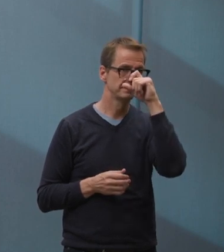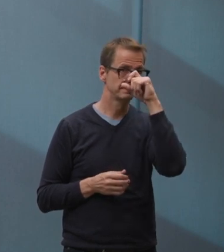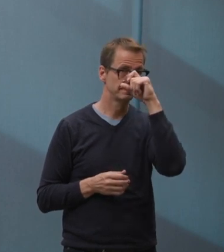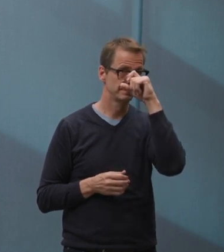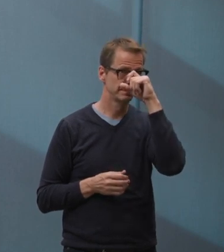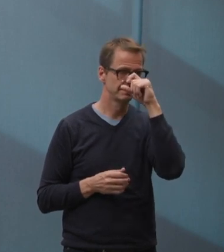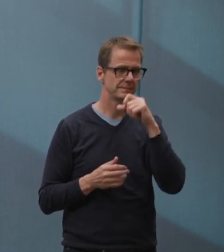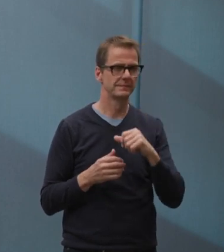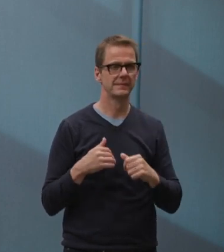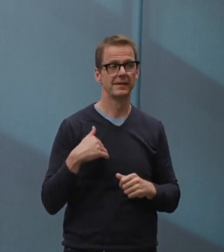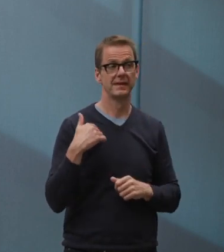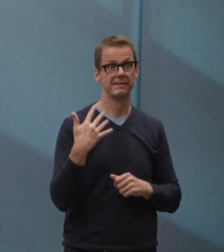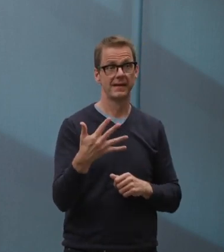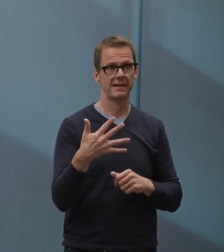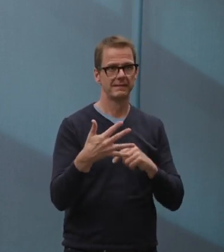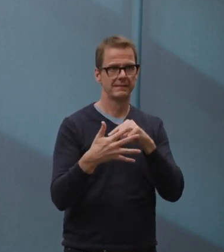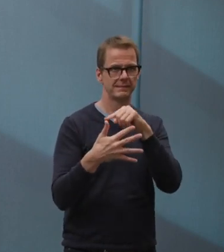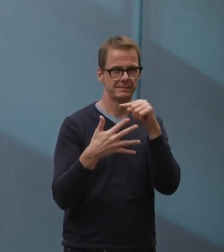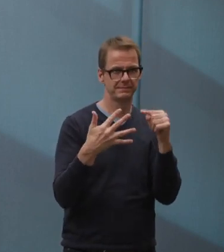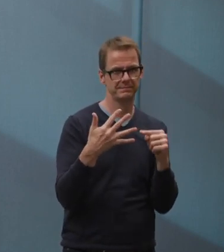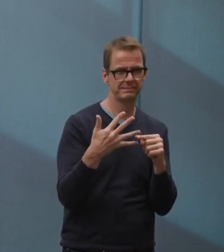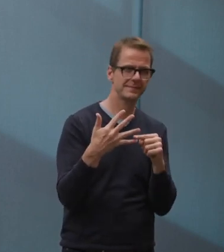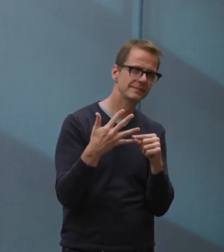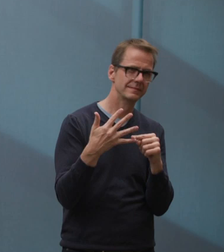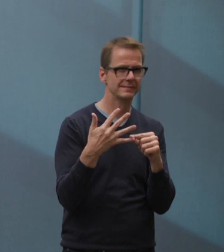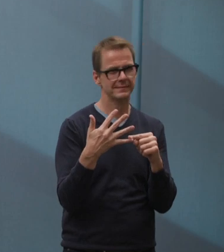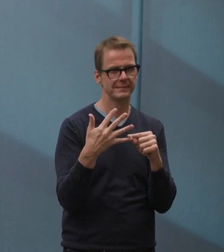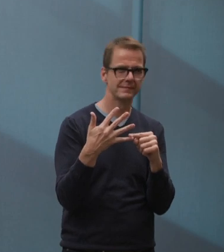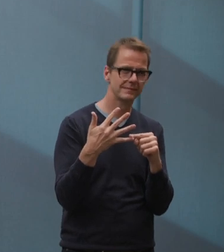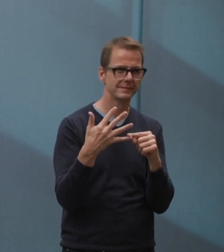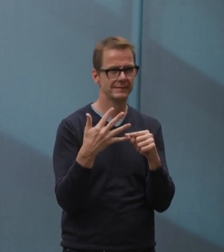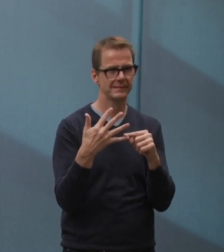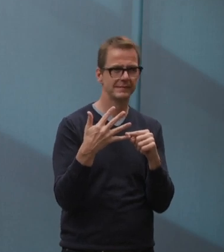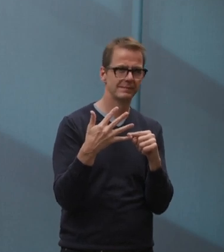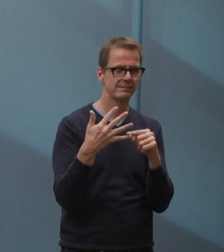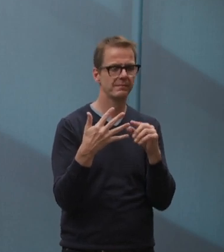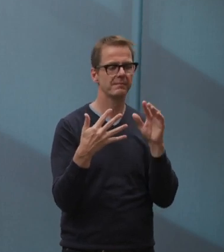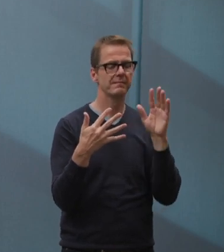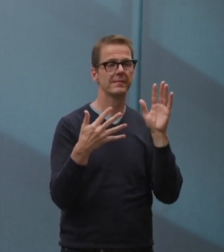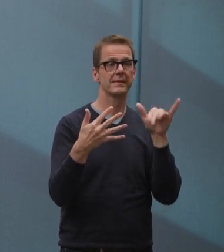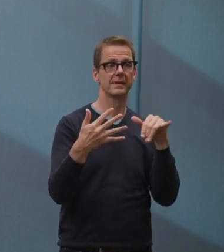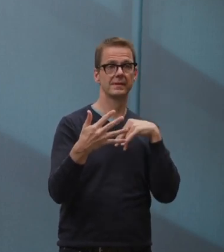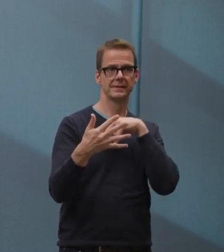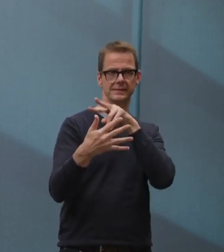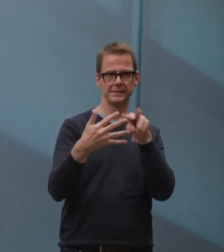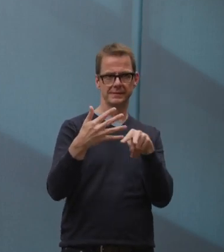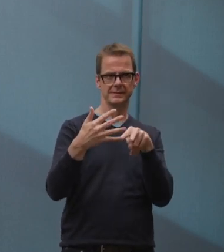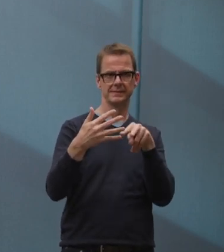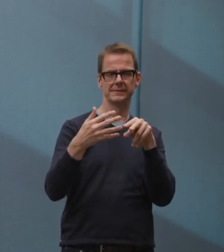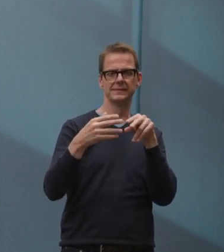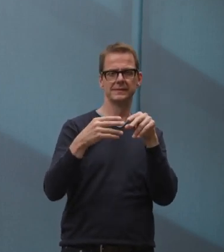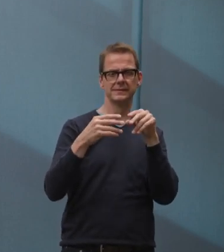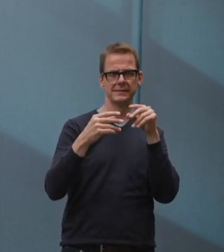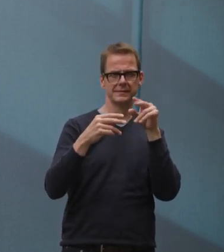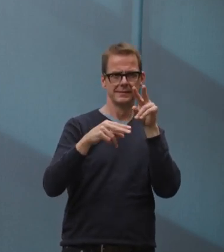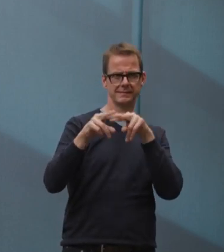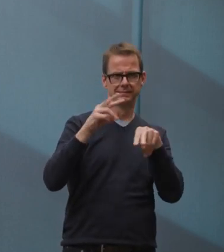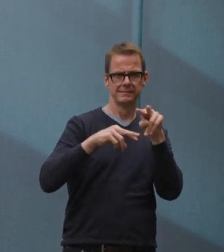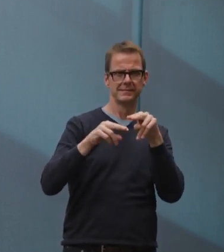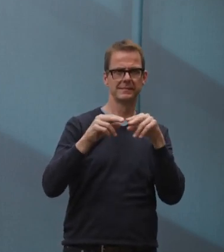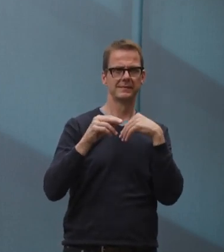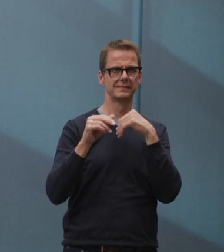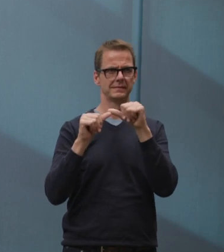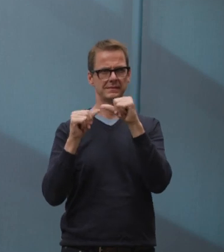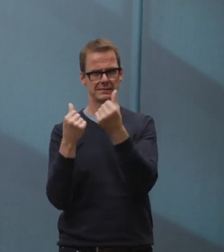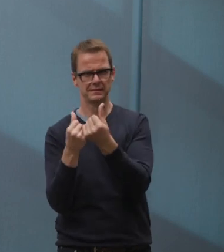monitored by appropriate social agencies. There is additional, and this